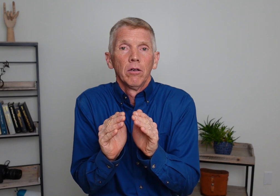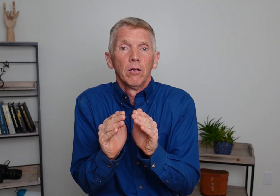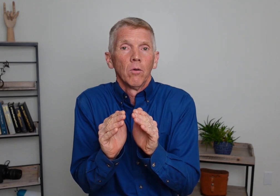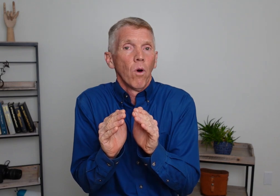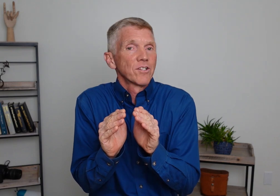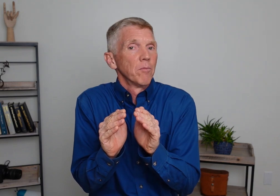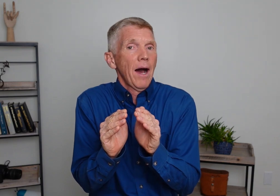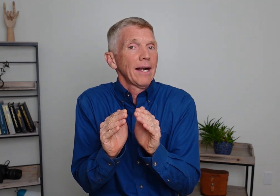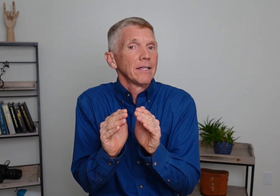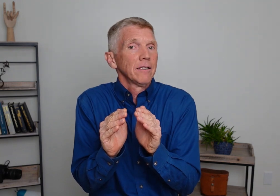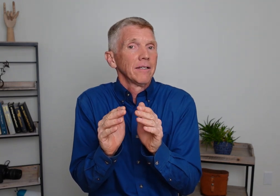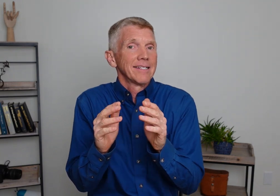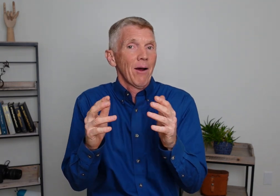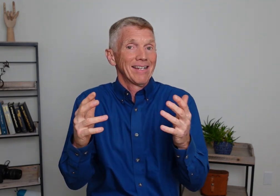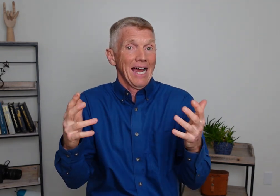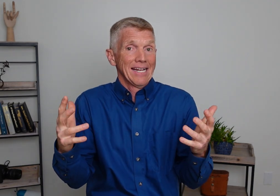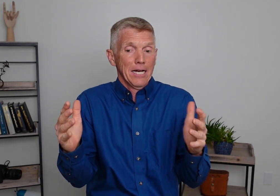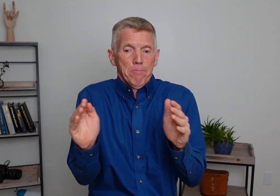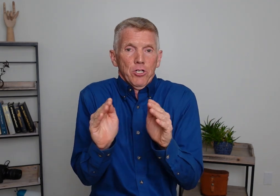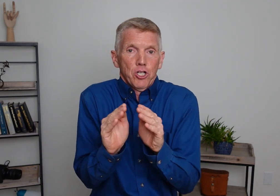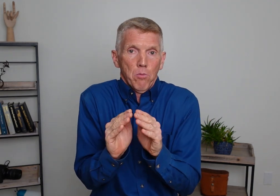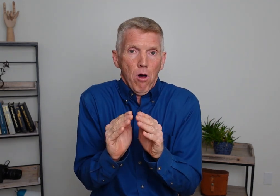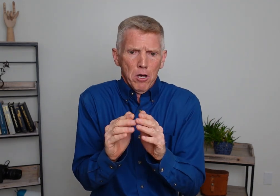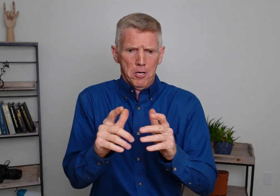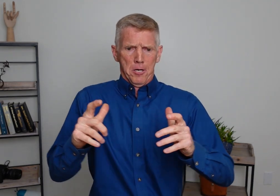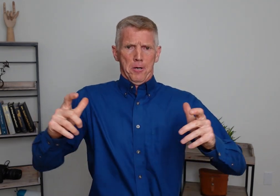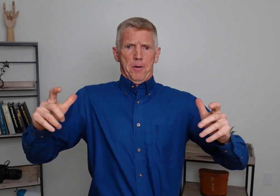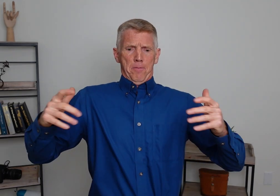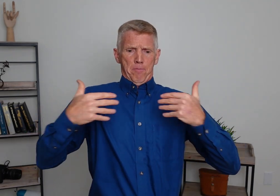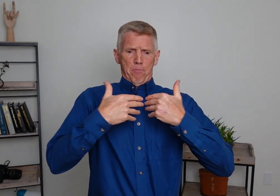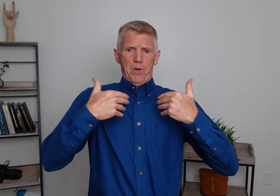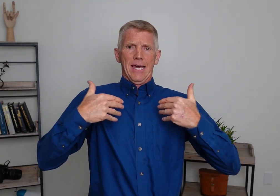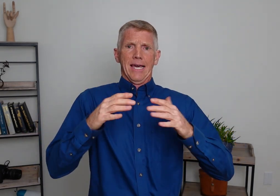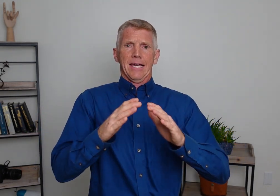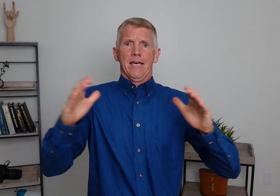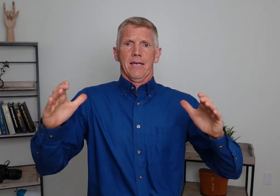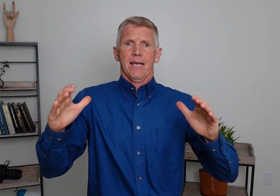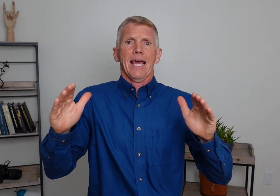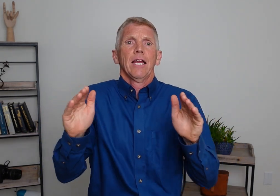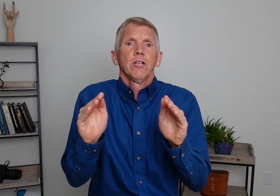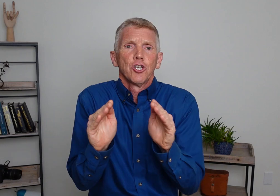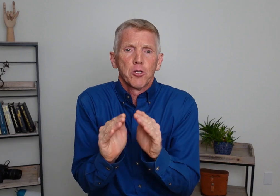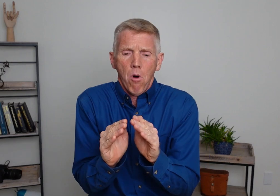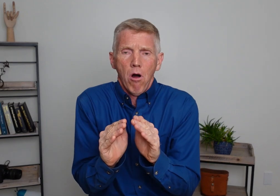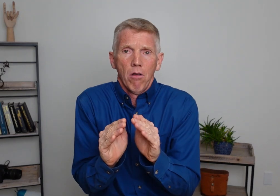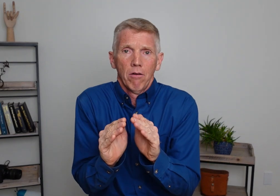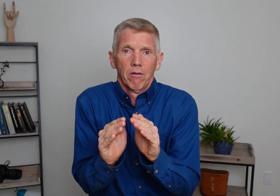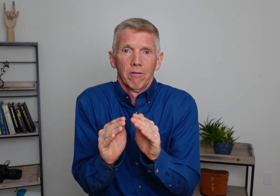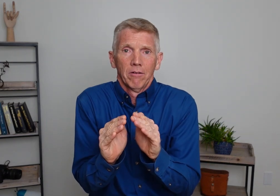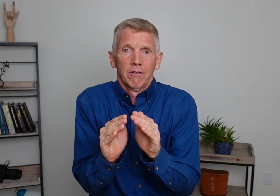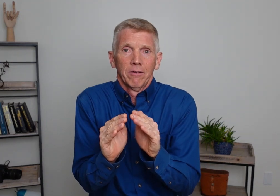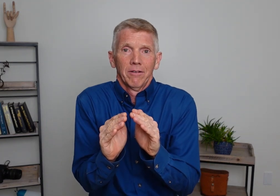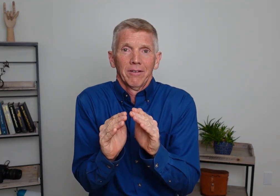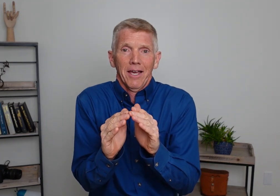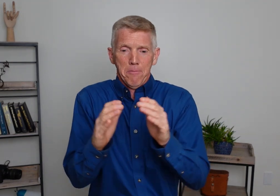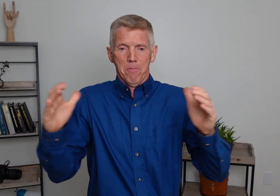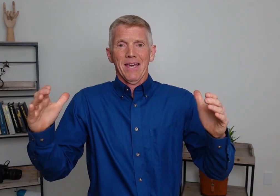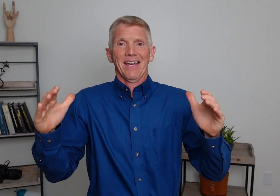Watch the body. You see how I tightened up? Small. Big. And small. Okay. Big